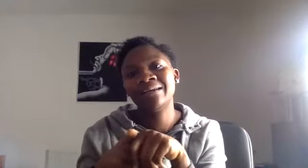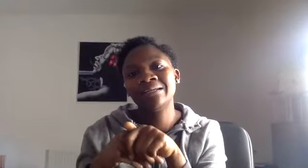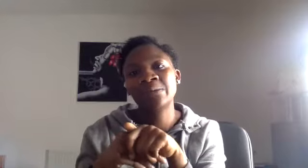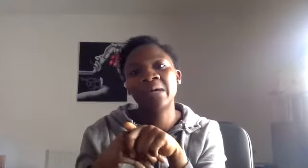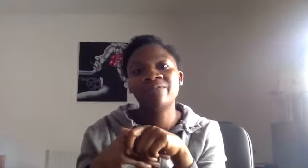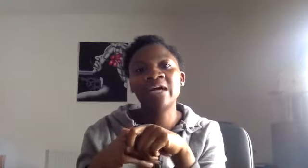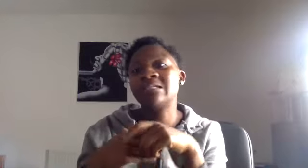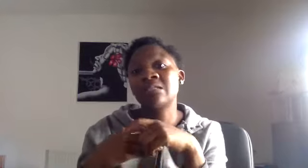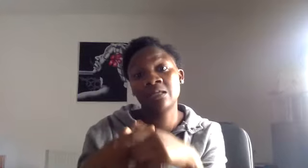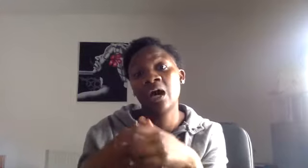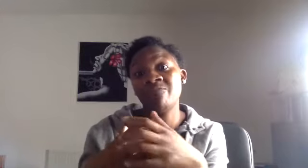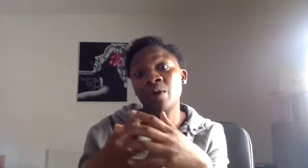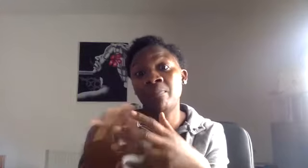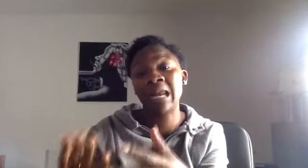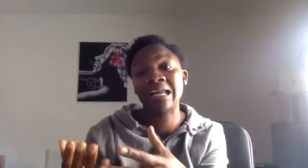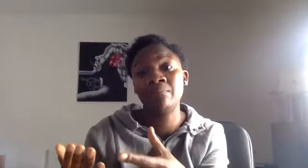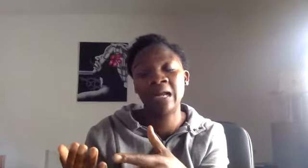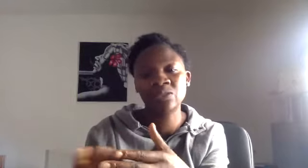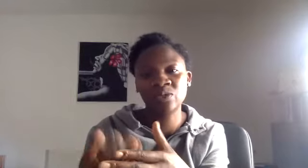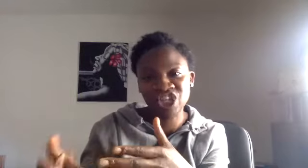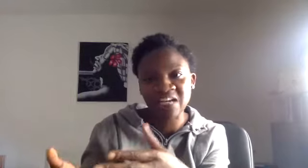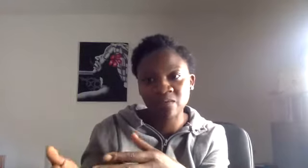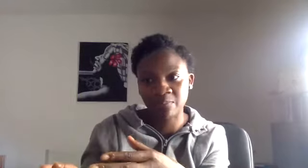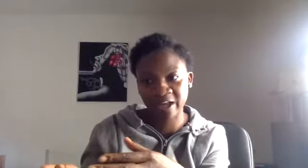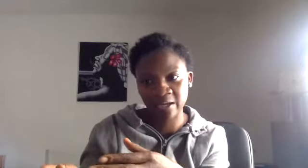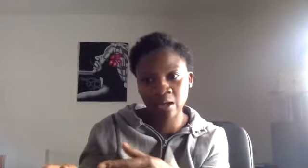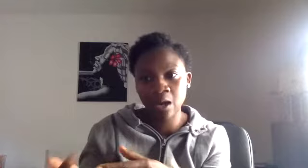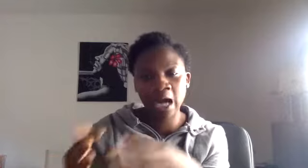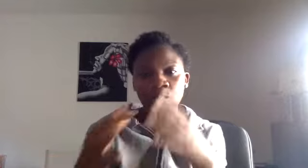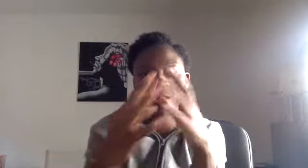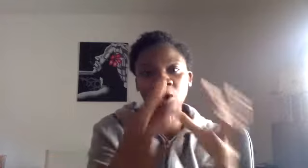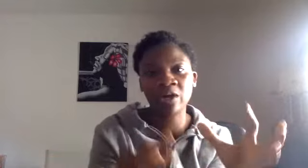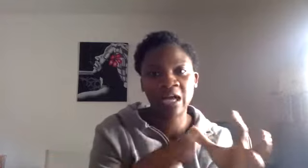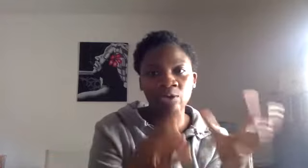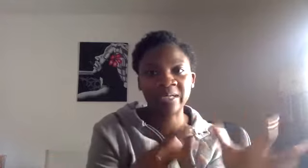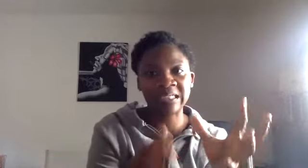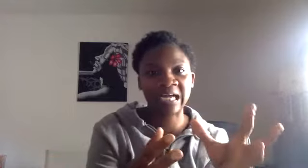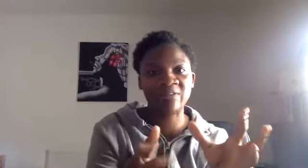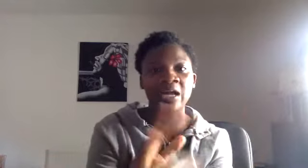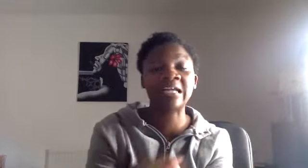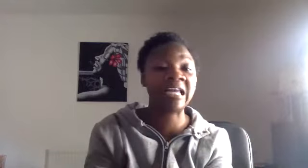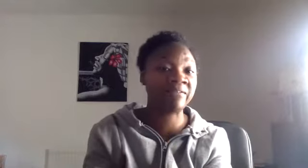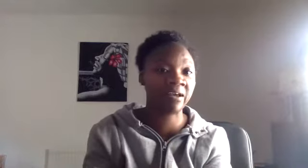So if I decide that I've put a plan in place to achieve something, I can work on it a little bit today, and then I can leave it.